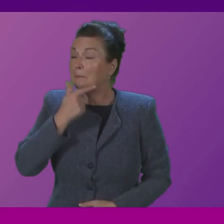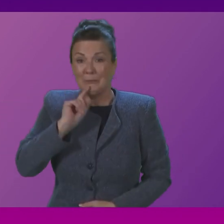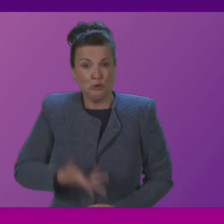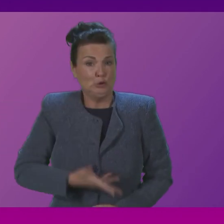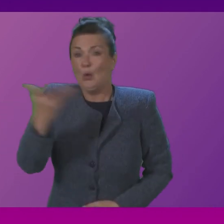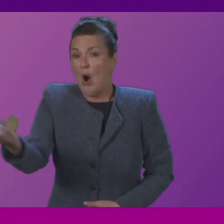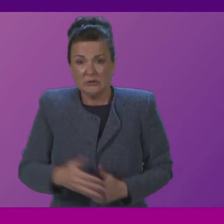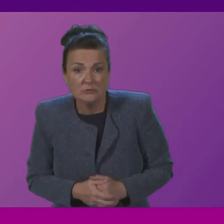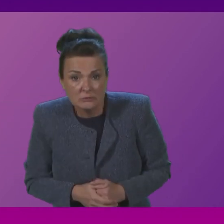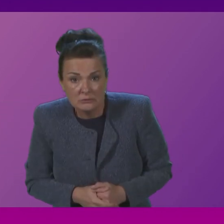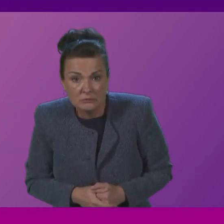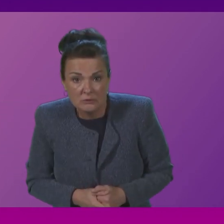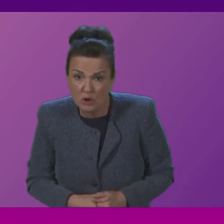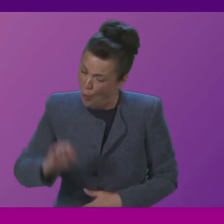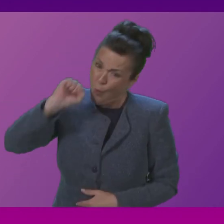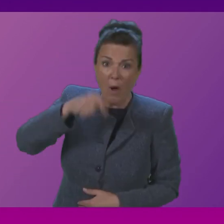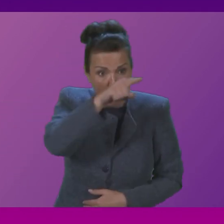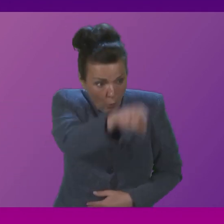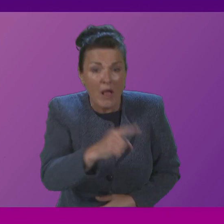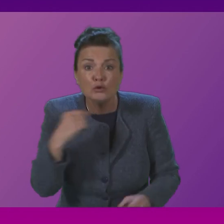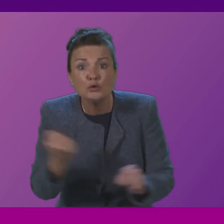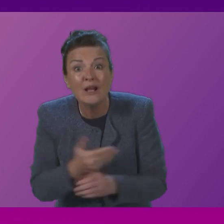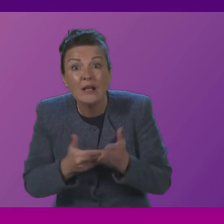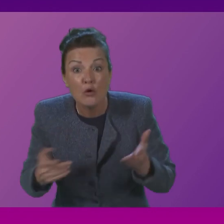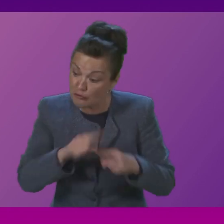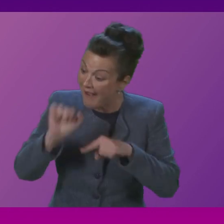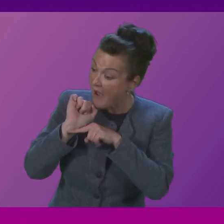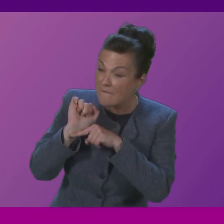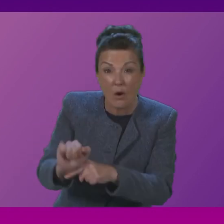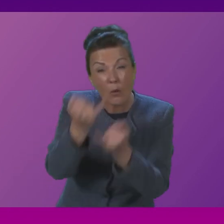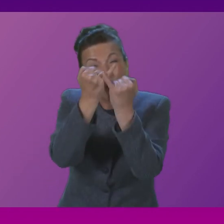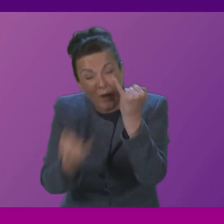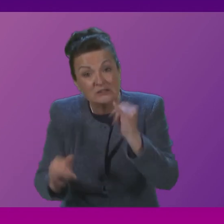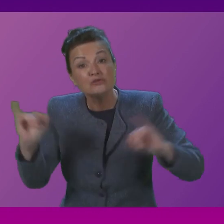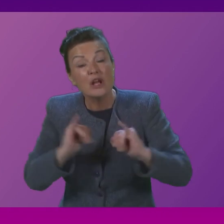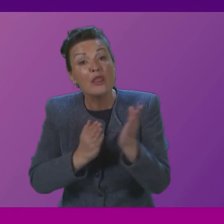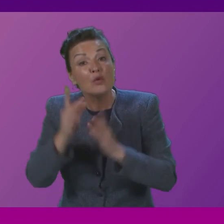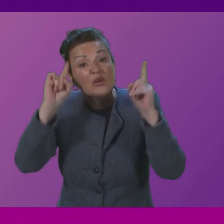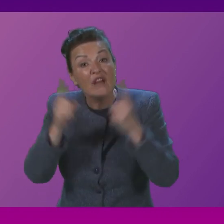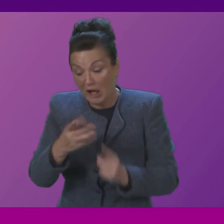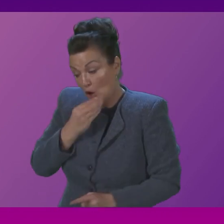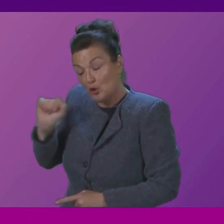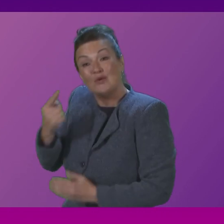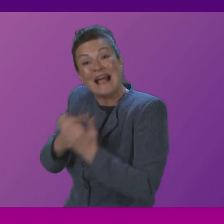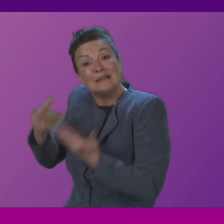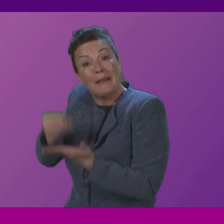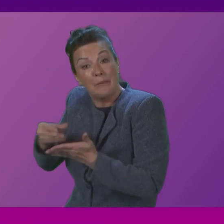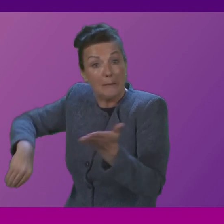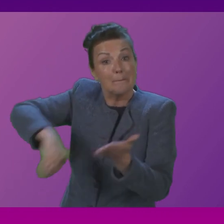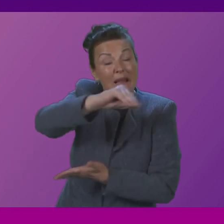so will she act now to avoid a further crisis first minister